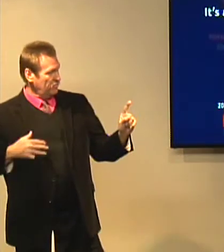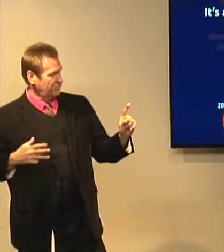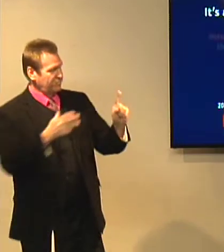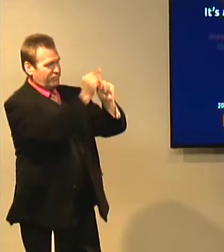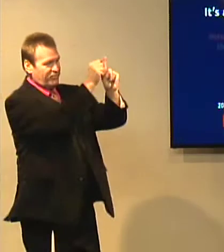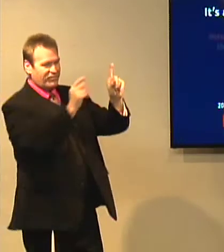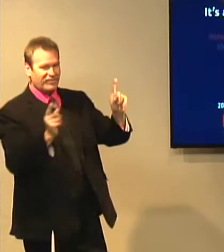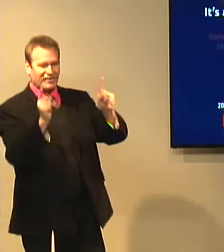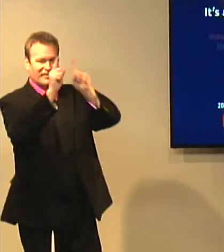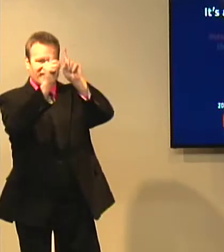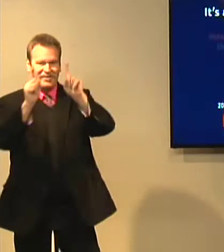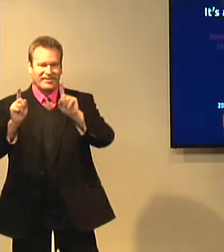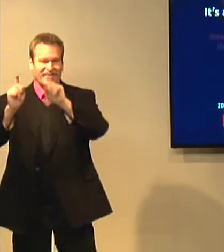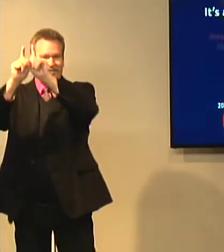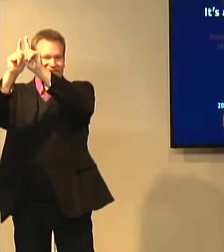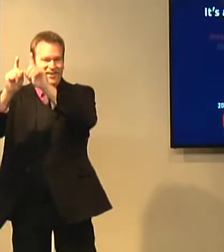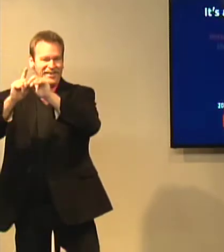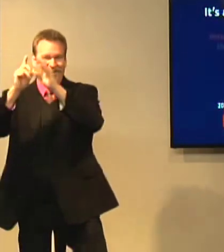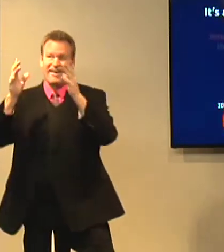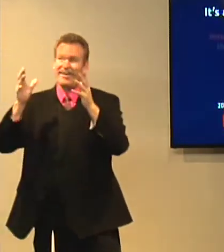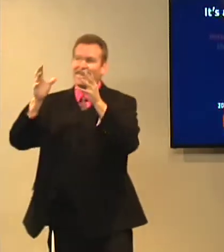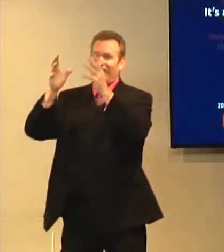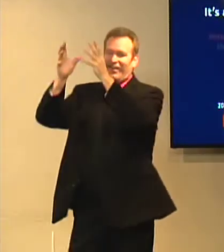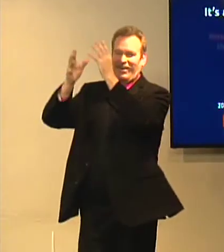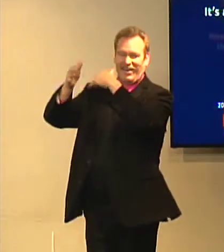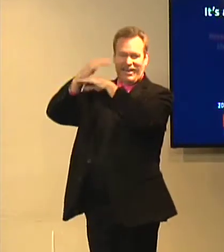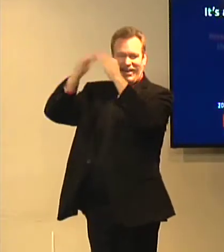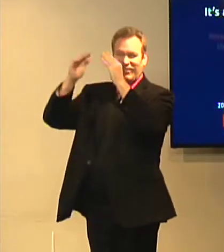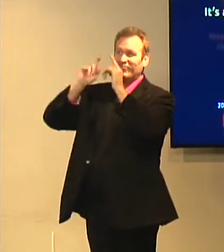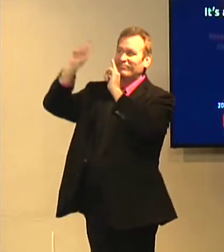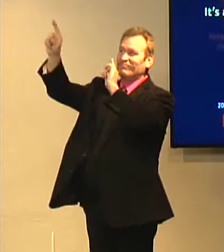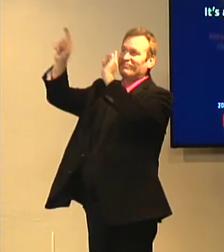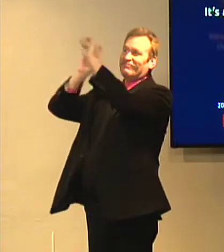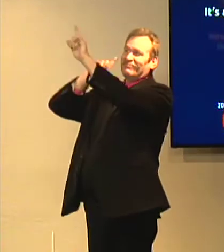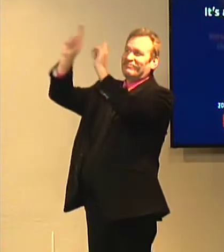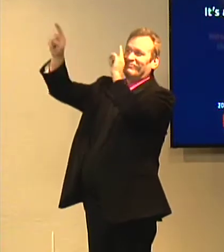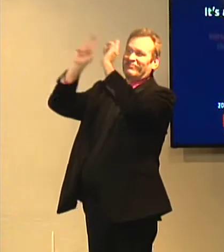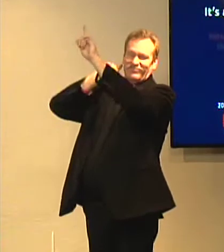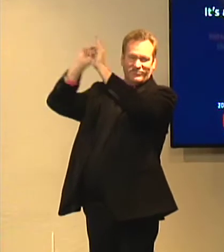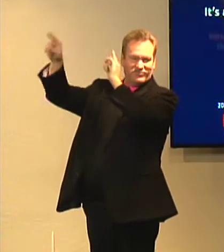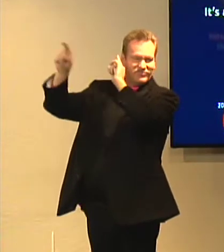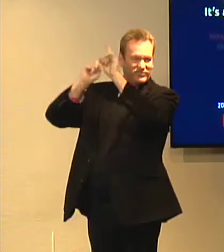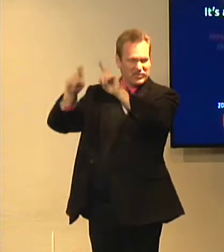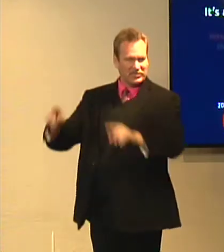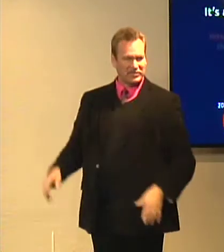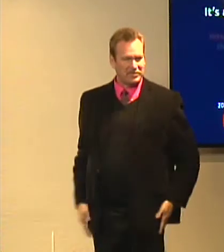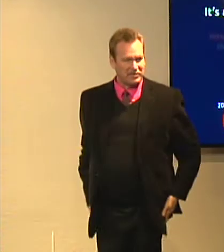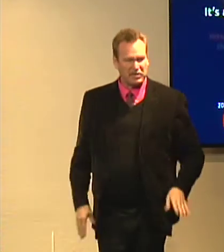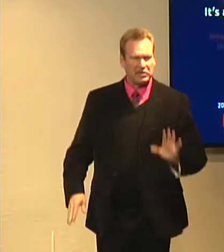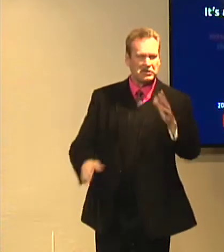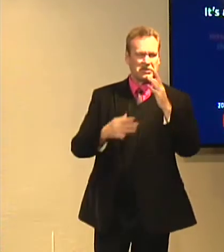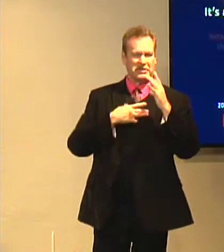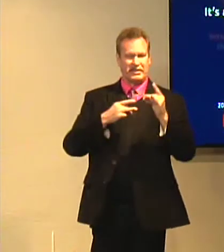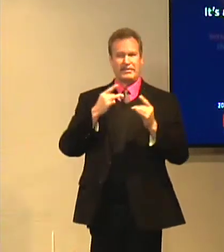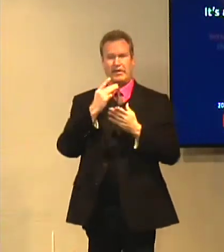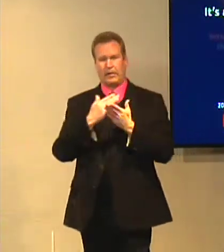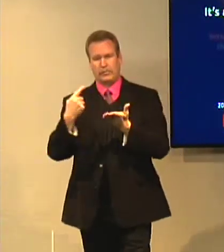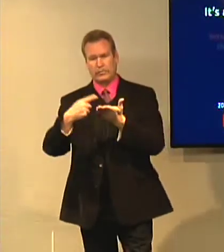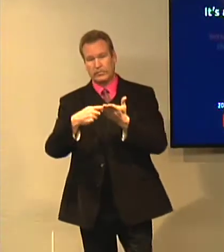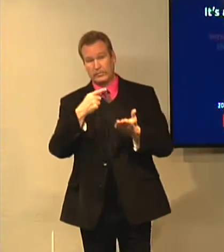all who are dead will be raised with him in heaven. Their bodies, they will be given glorious bodies like Christ. And